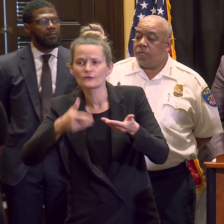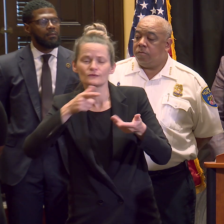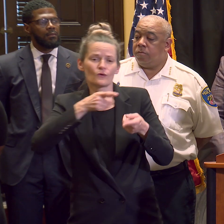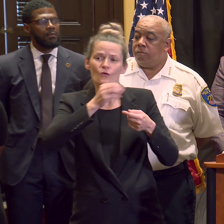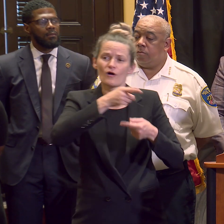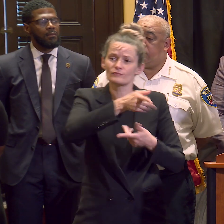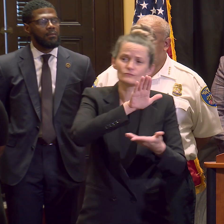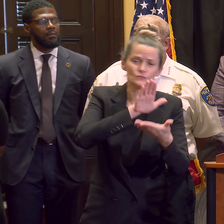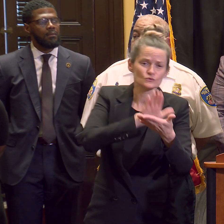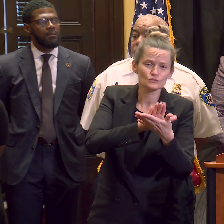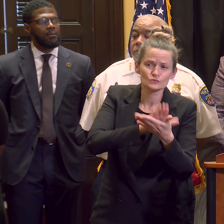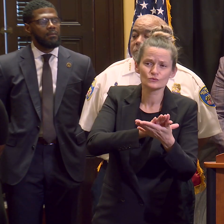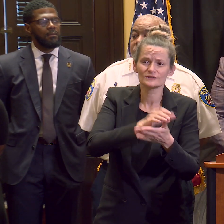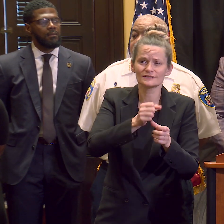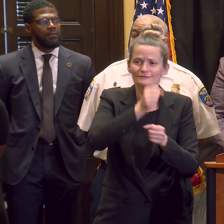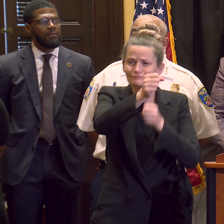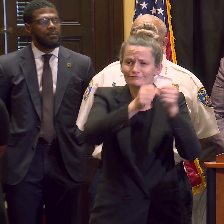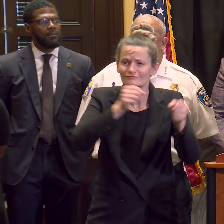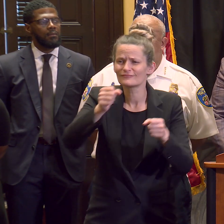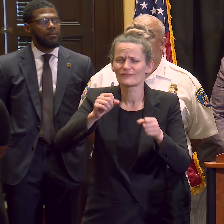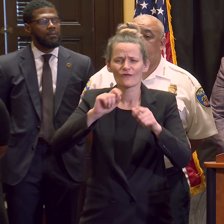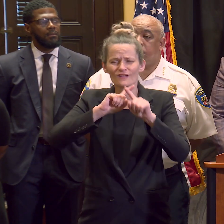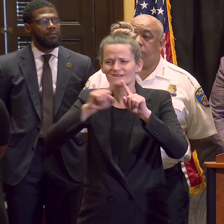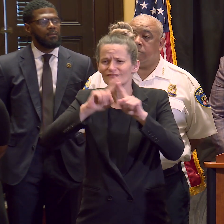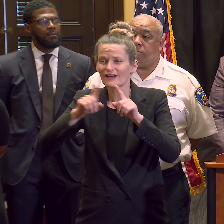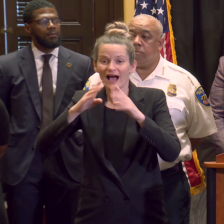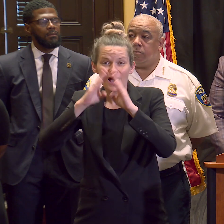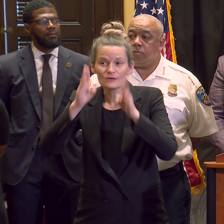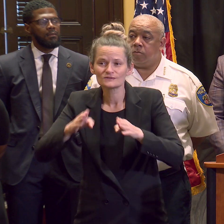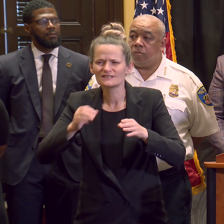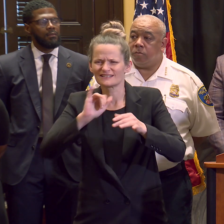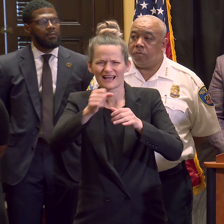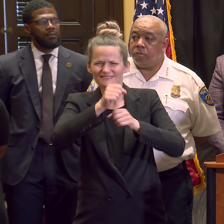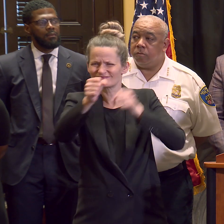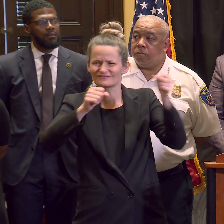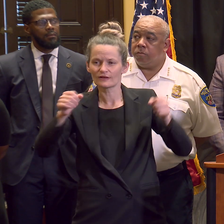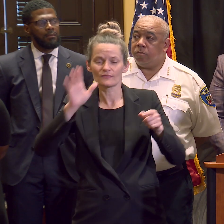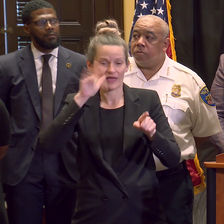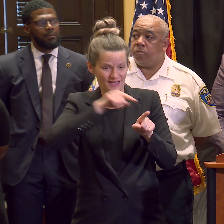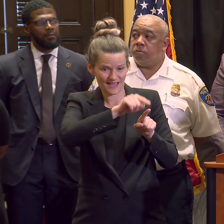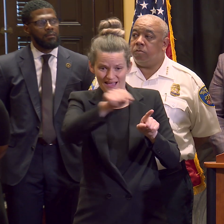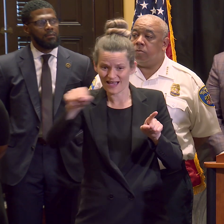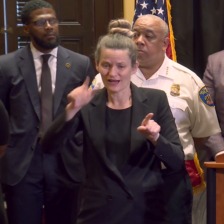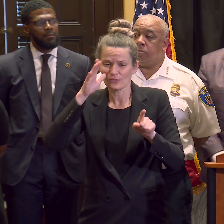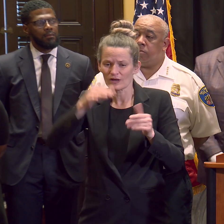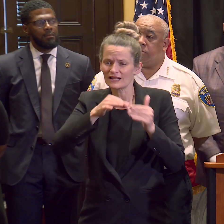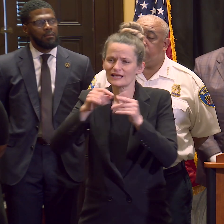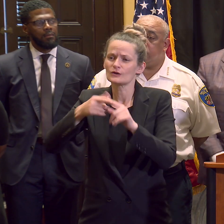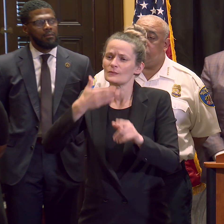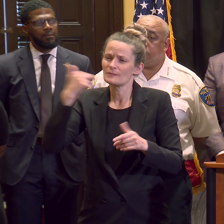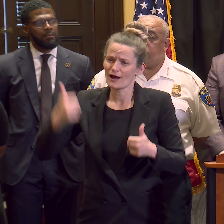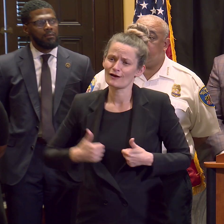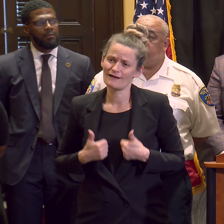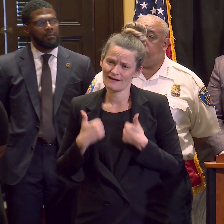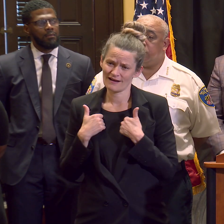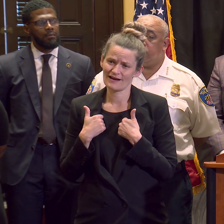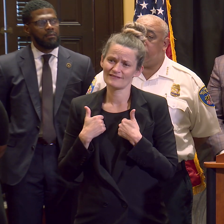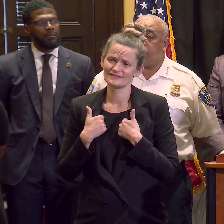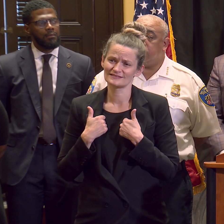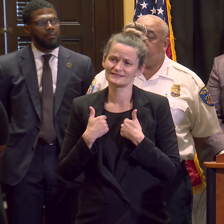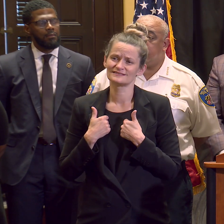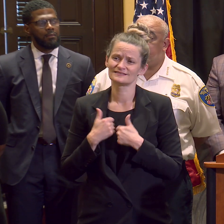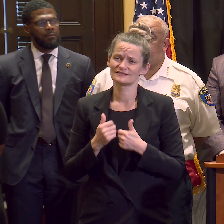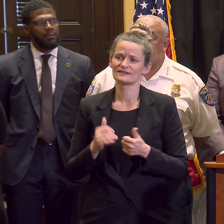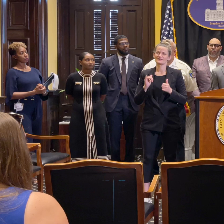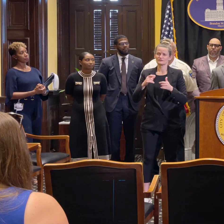housing, right? All of these factors that lead into these things. And I'll let Deputy Mayor Leach go into in depth about the things that we have been